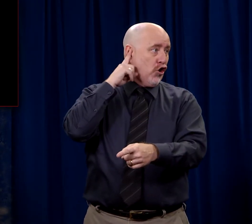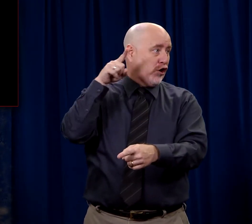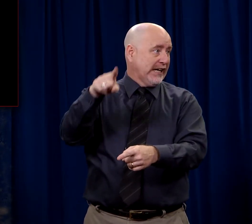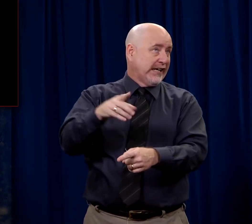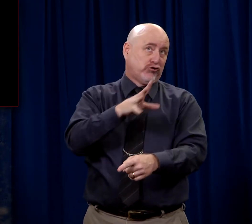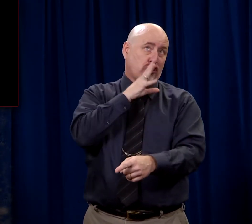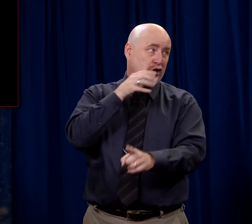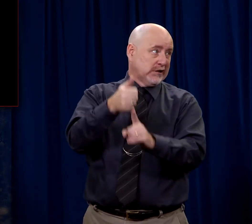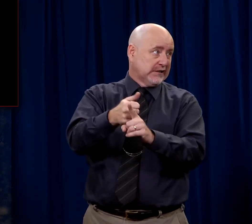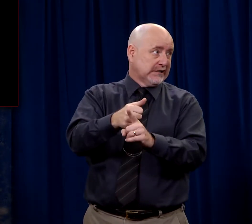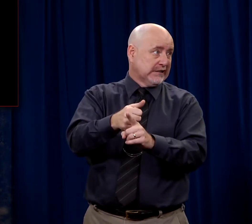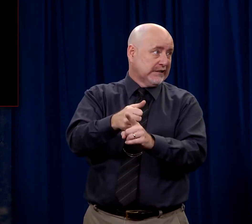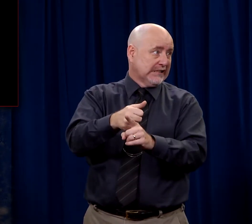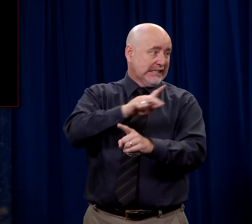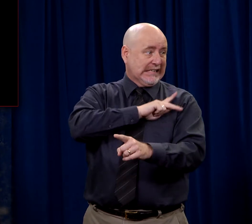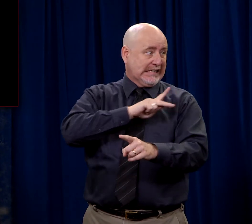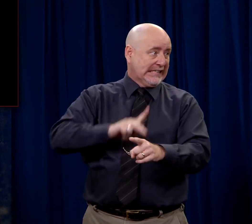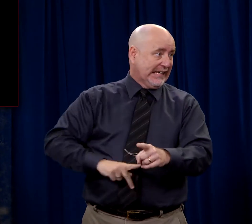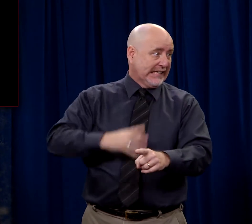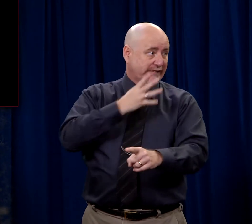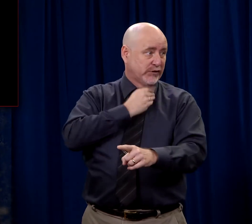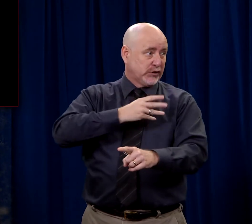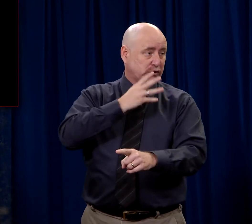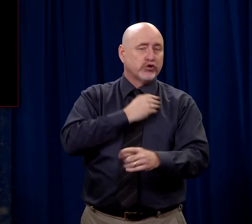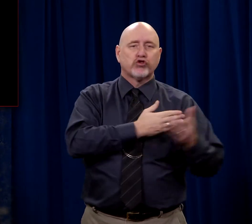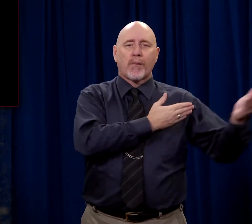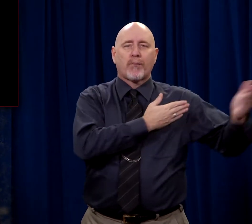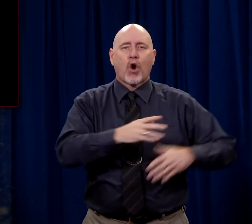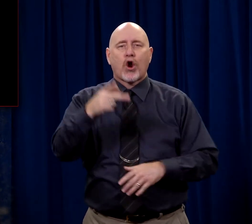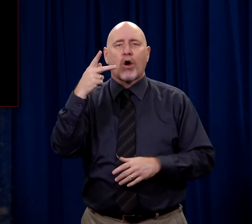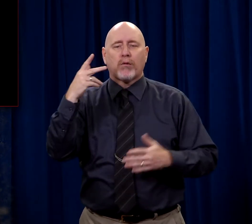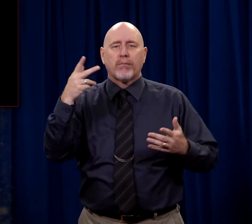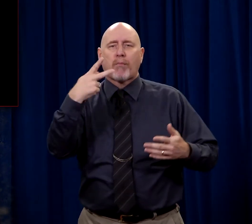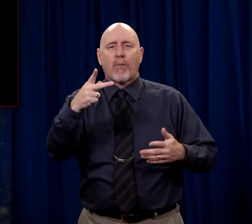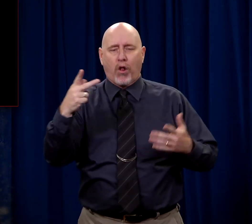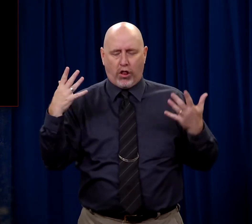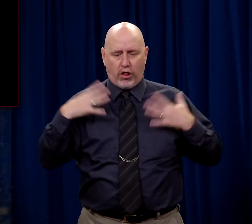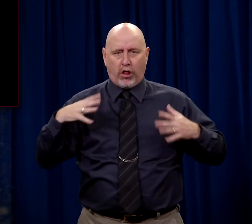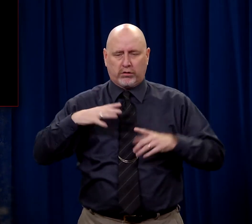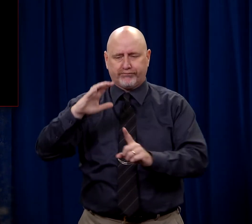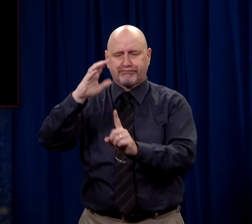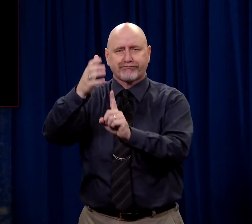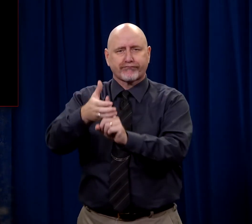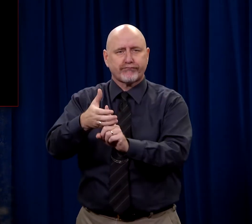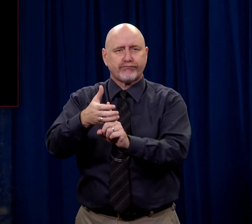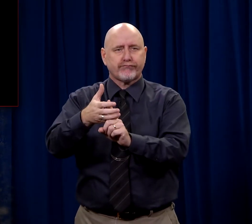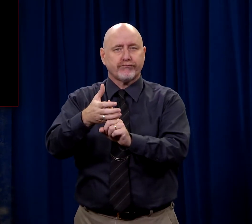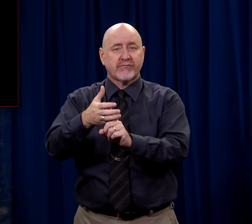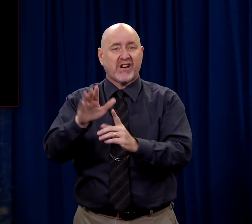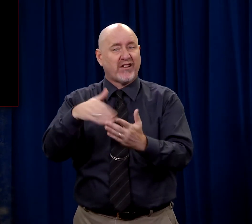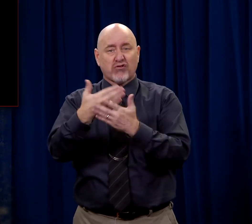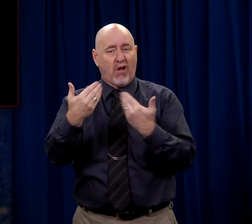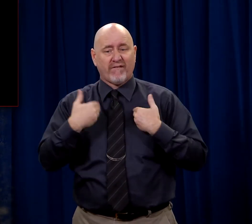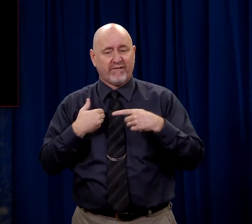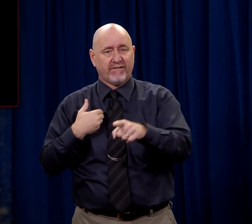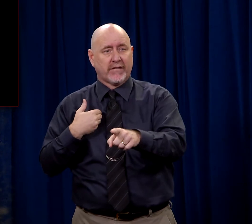had heard that he claimed to be the king of the Jews, so they put a scarlet robe on him. That was all he was wearing.